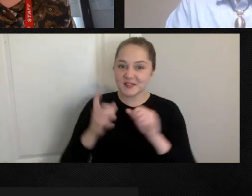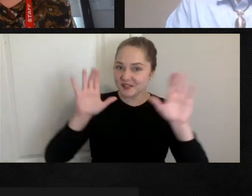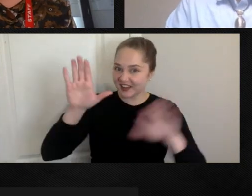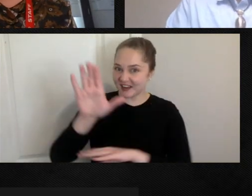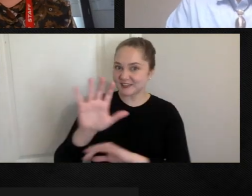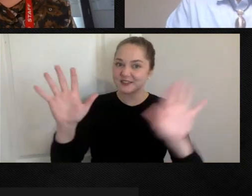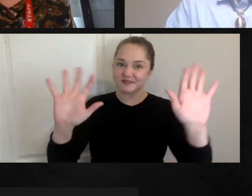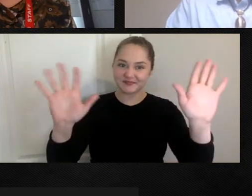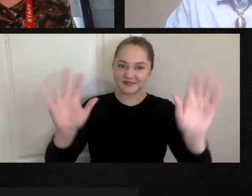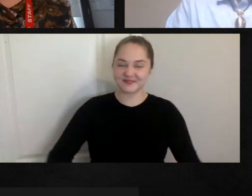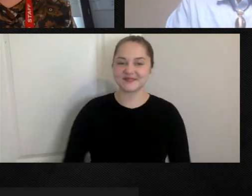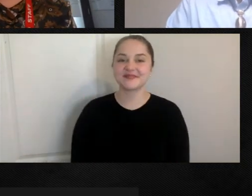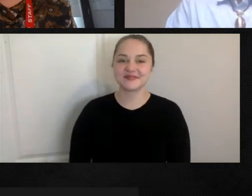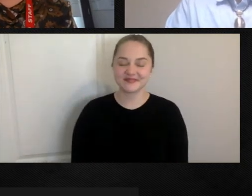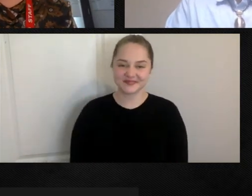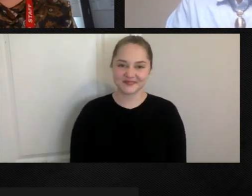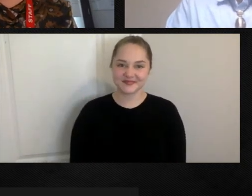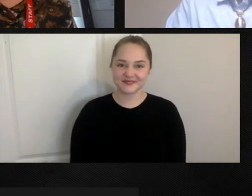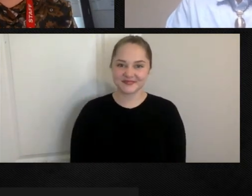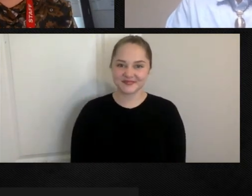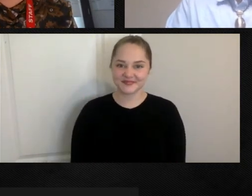afternoon. Bye-bye.